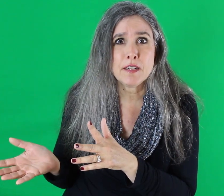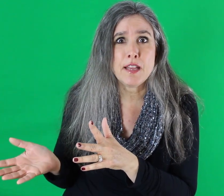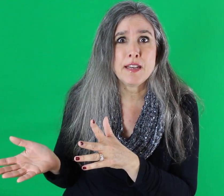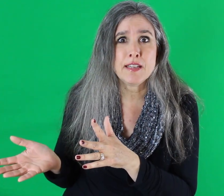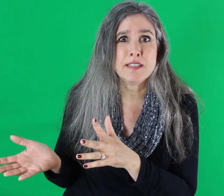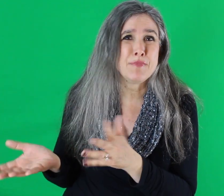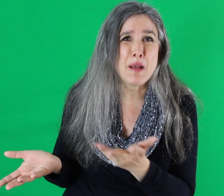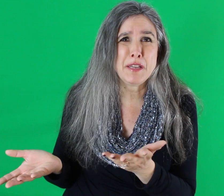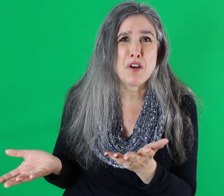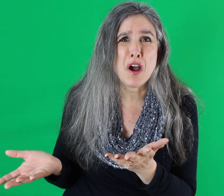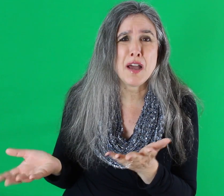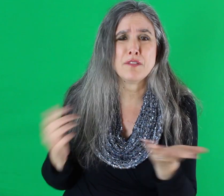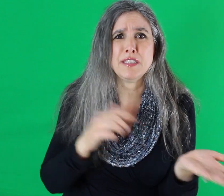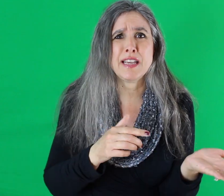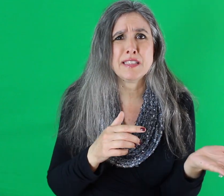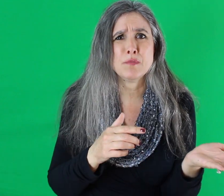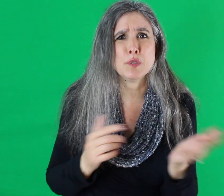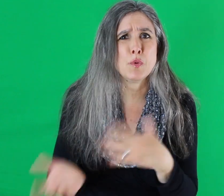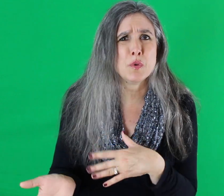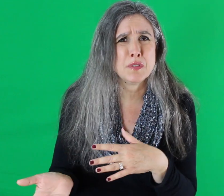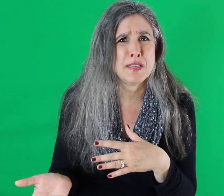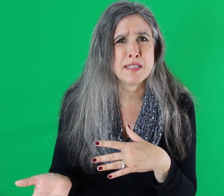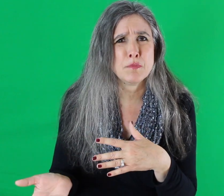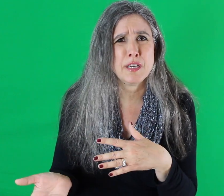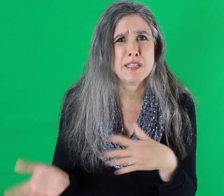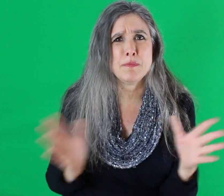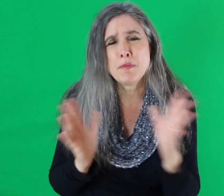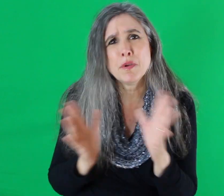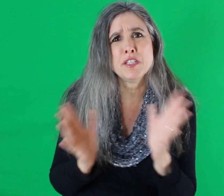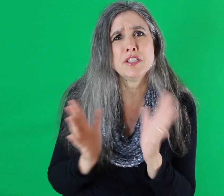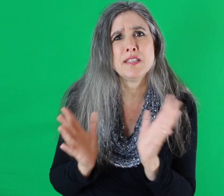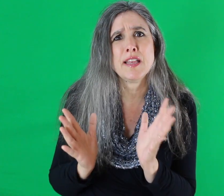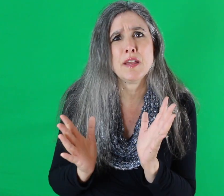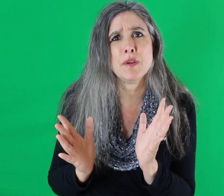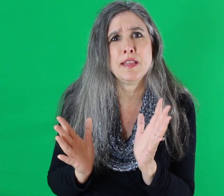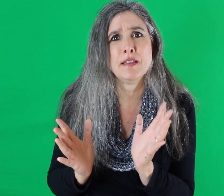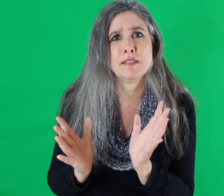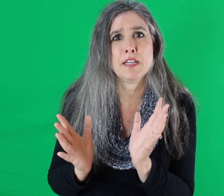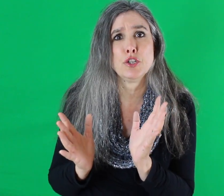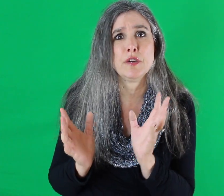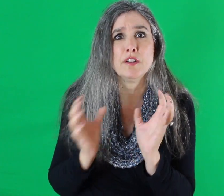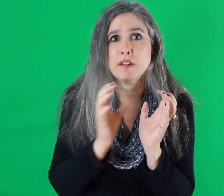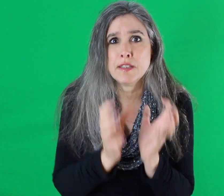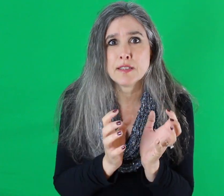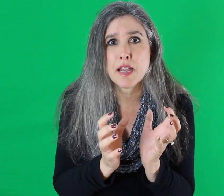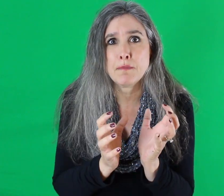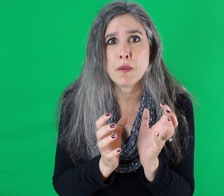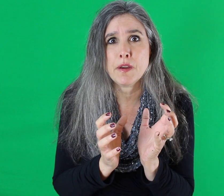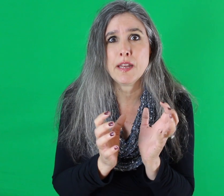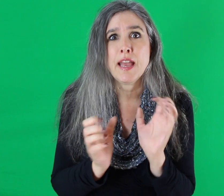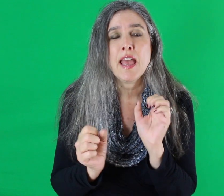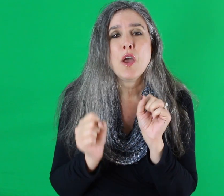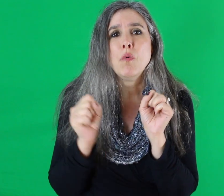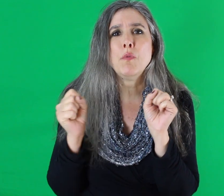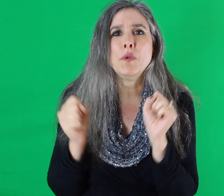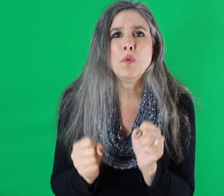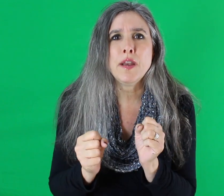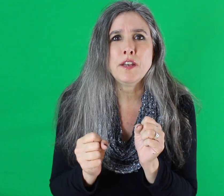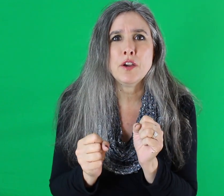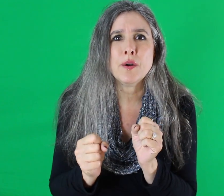it ended? Probably not. Or the day someone was born, the day someone ended. Maybe we can just say they were in this century or in this time period. What we want to know